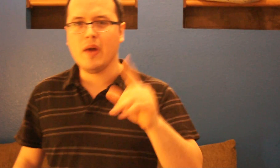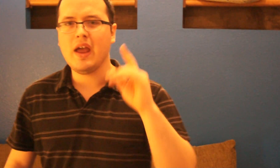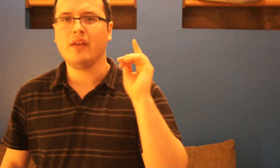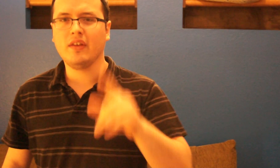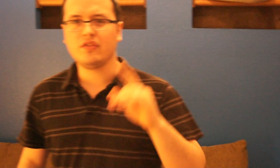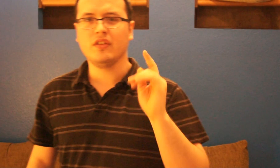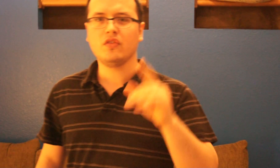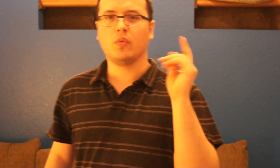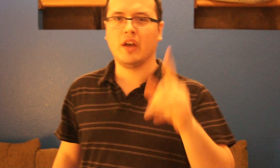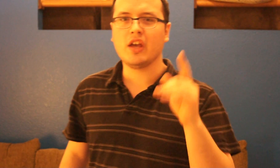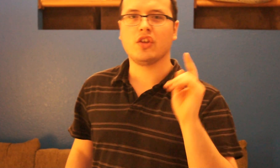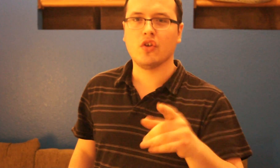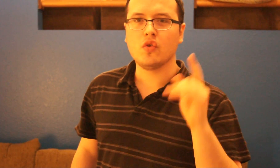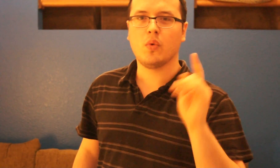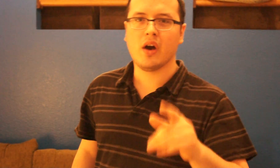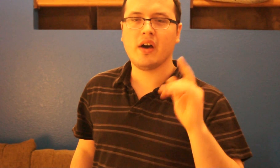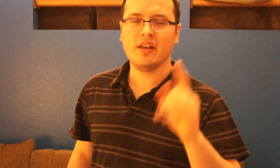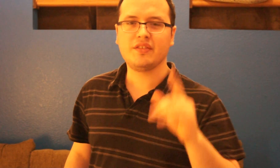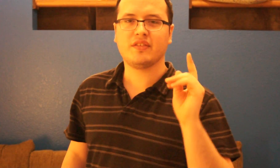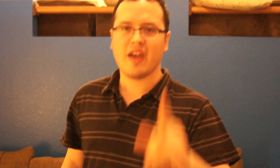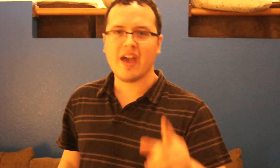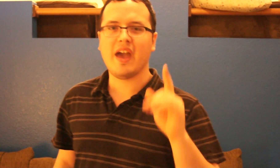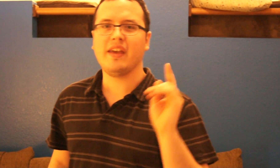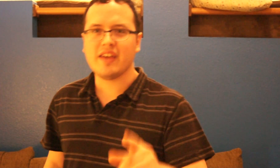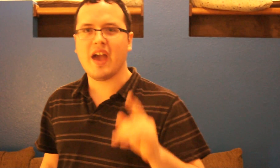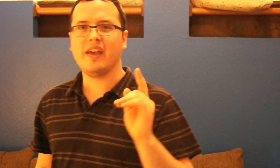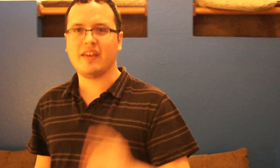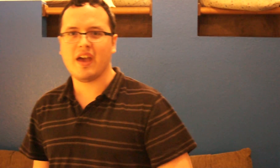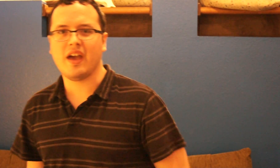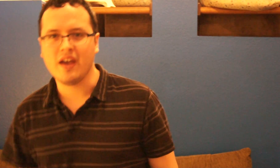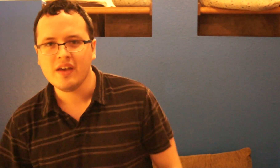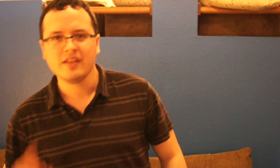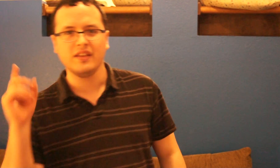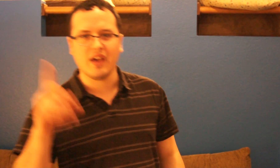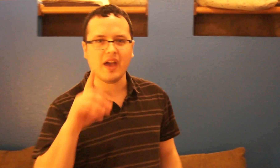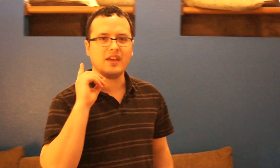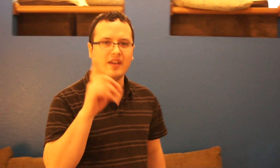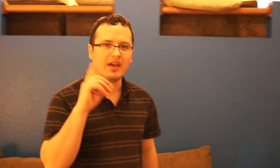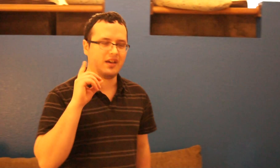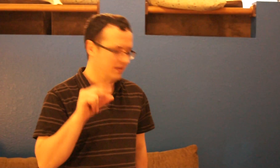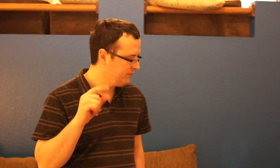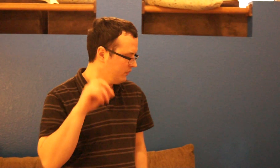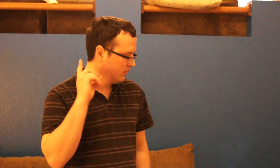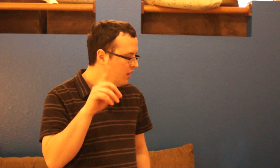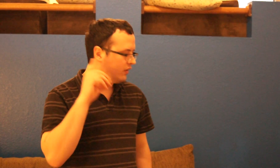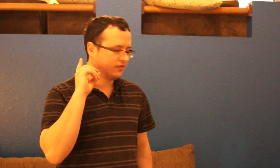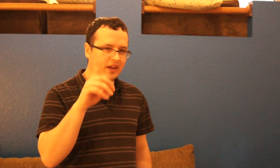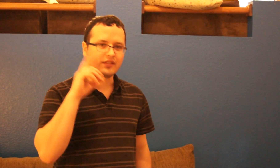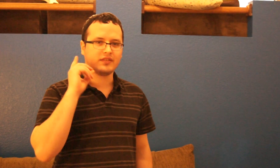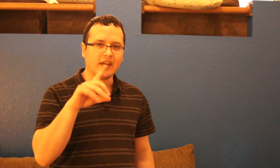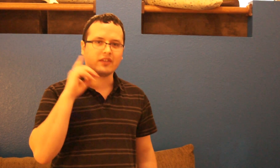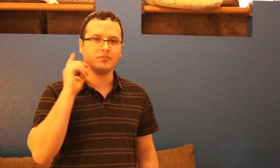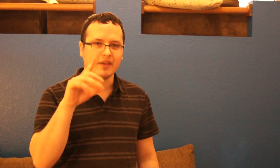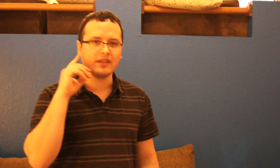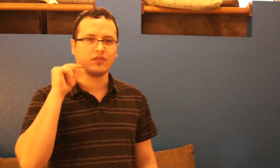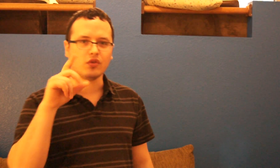where this is where you wanna stay yeah yeah yeah yeah sex takes me to